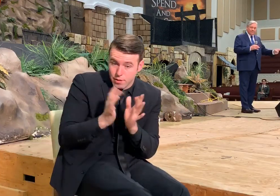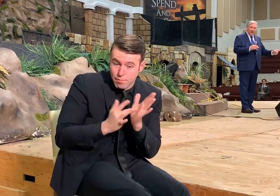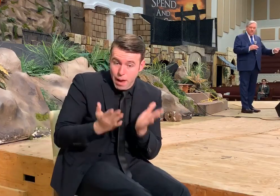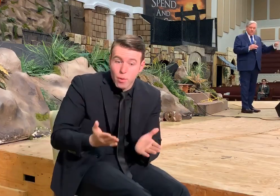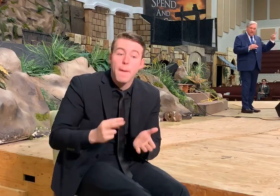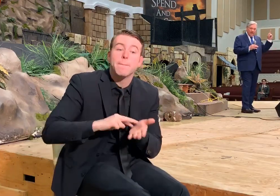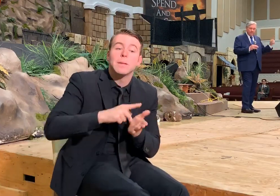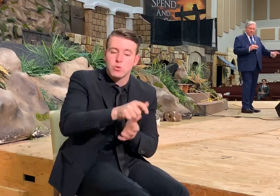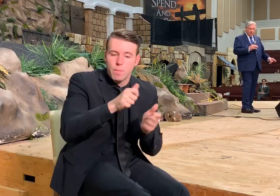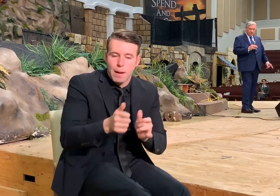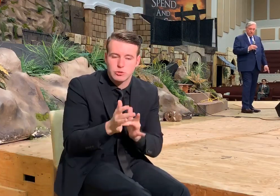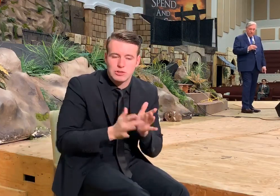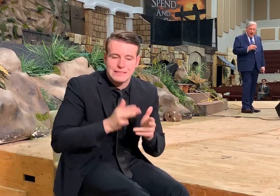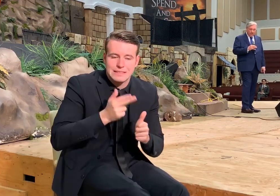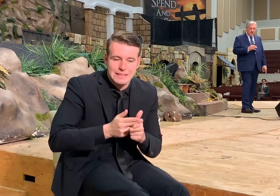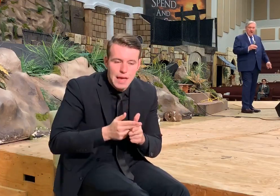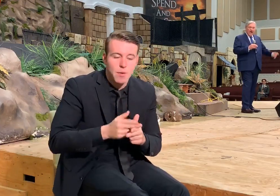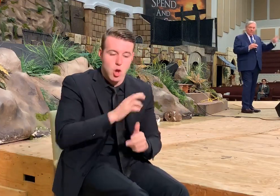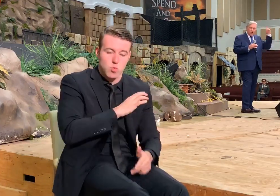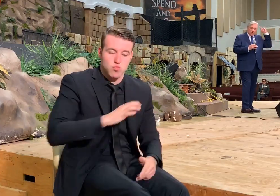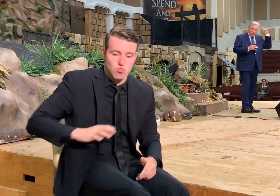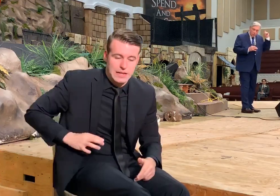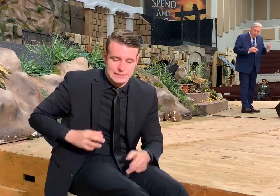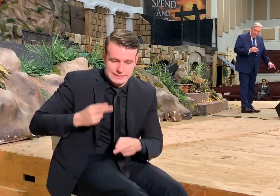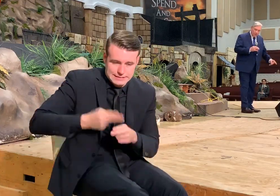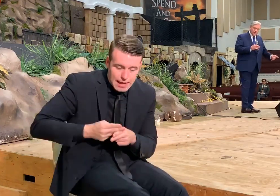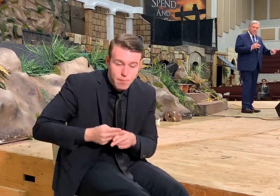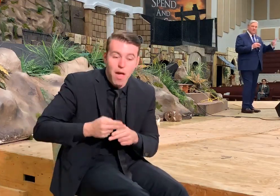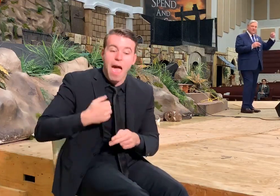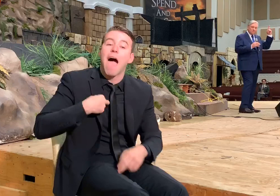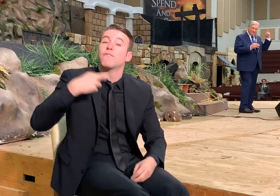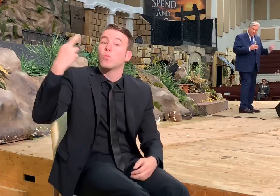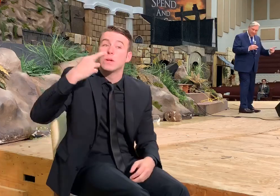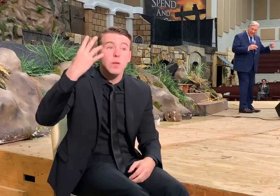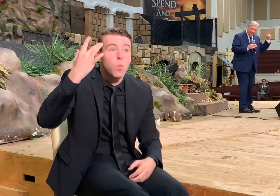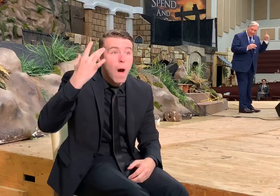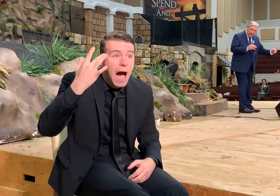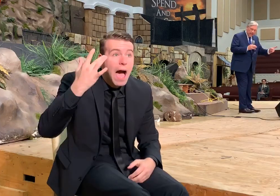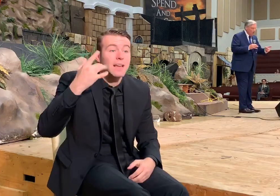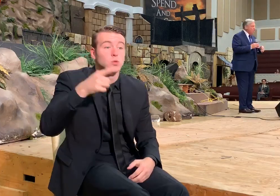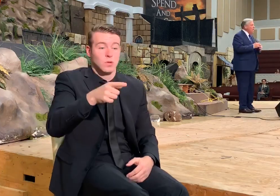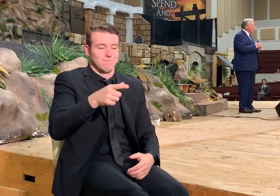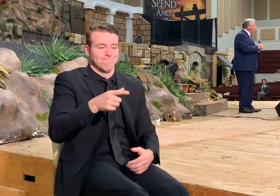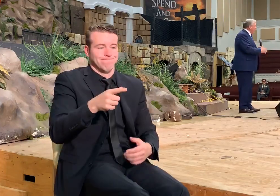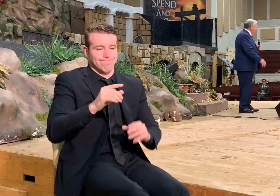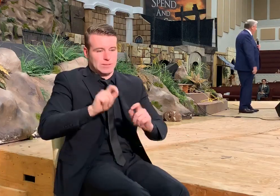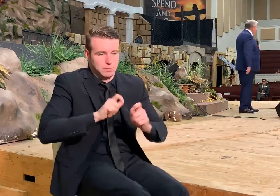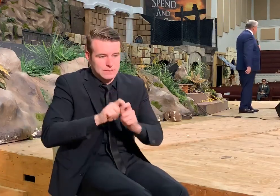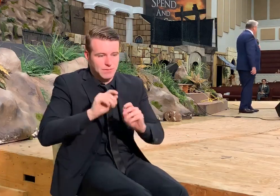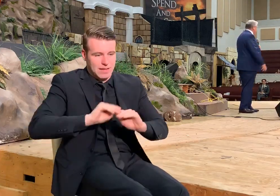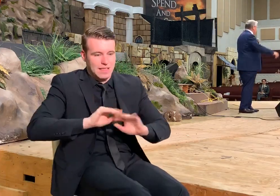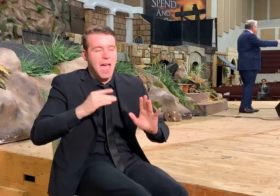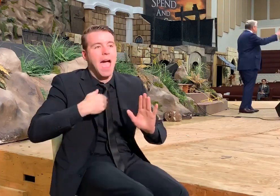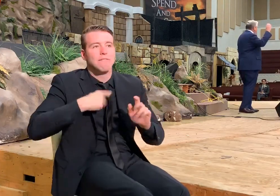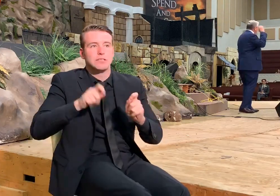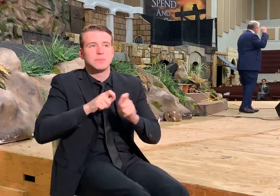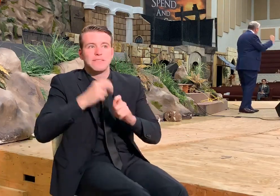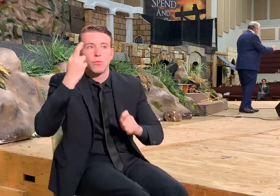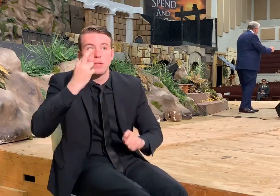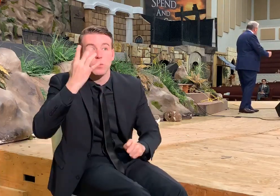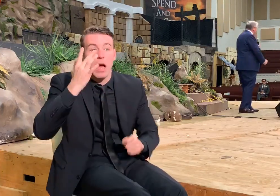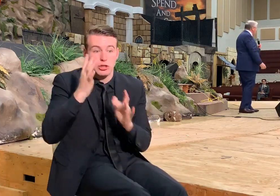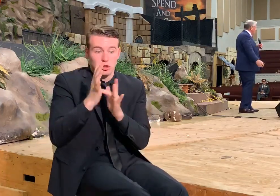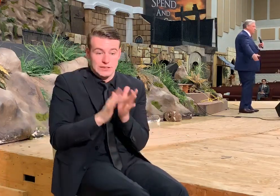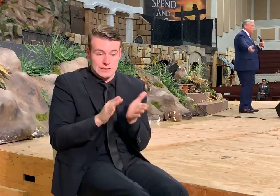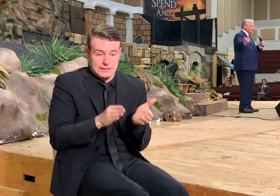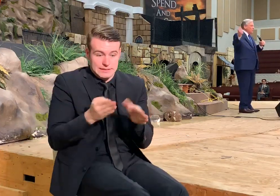you're going to be baptized in the name of Jesus Christ. And there's good reason to be specific and clear about that. Because He's the one that